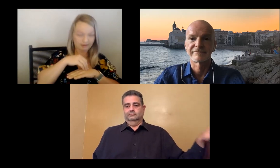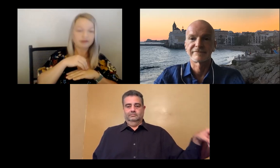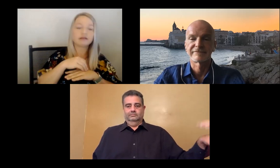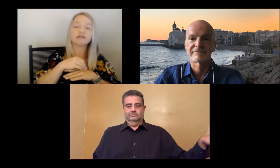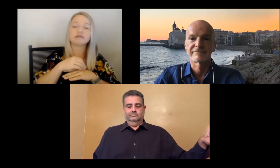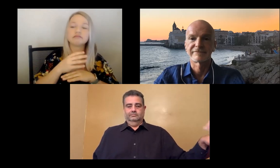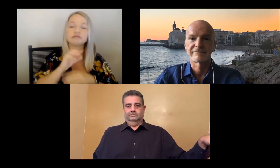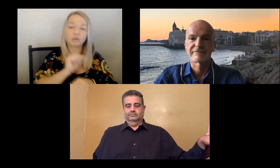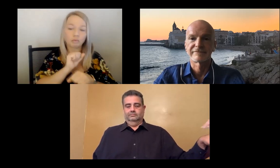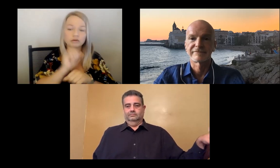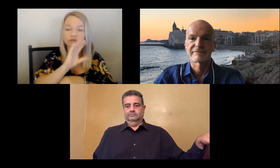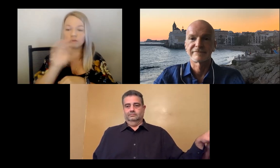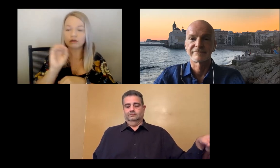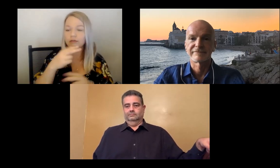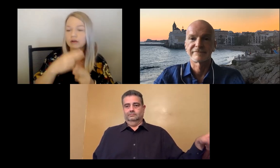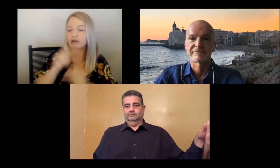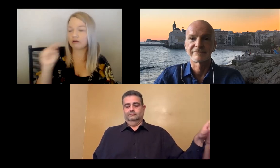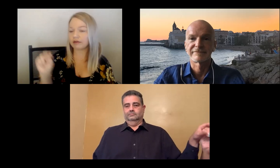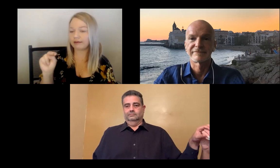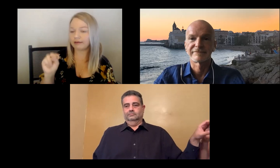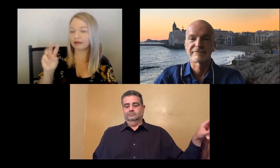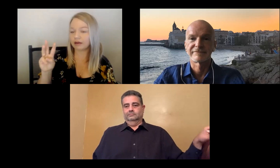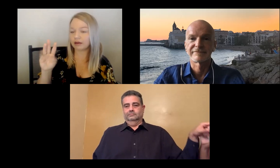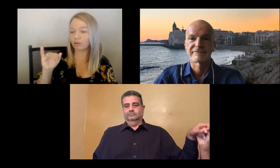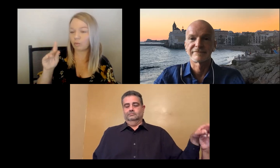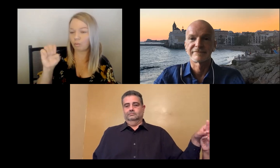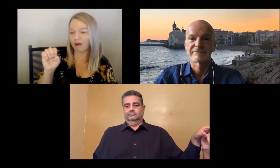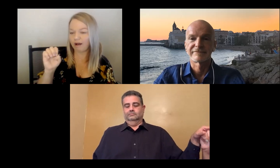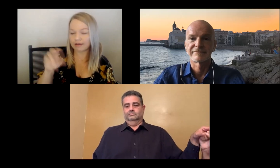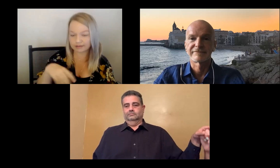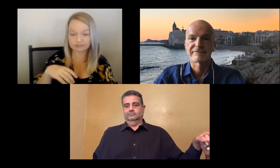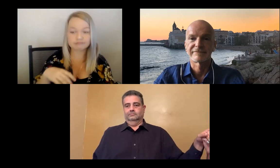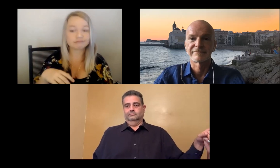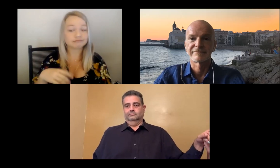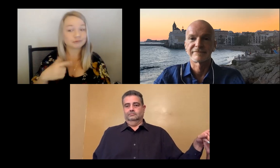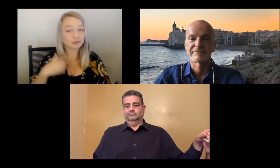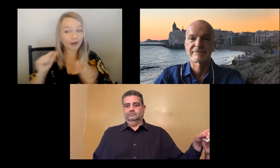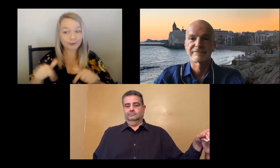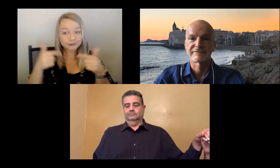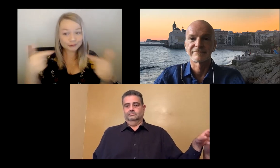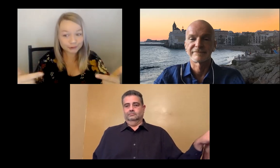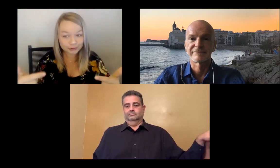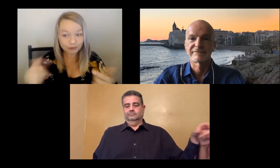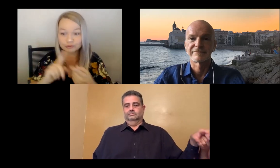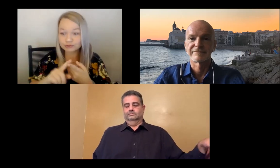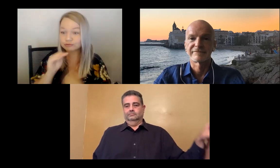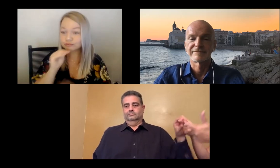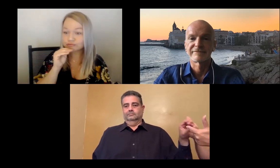Tor, who lives in Sweden, works for a company by the name of N-WISE.